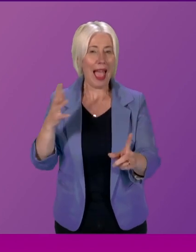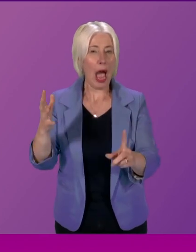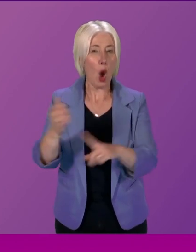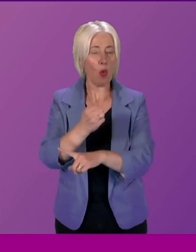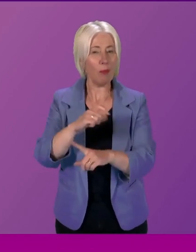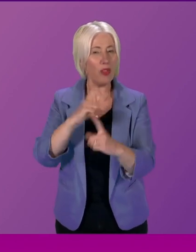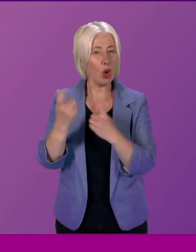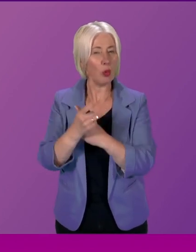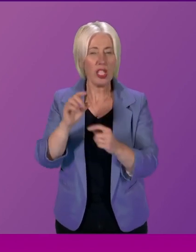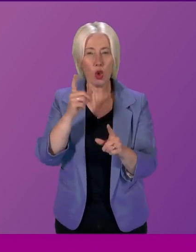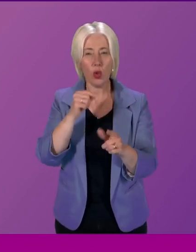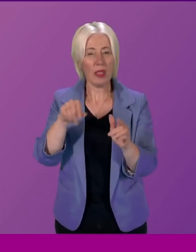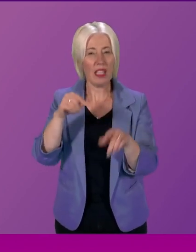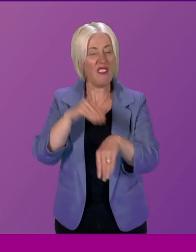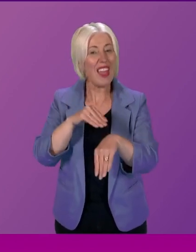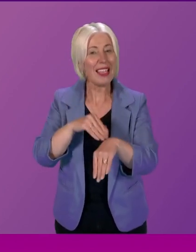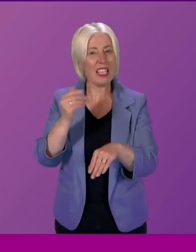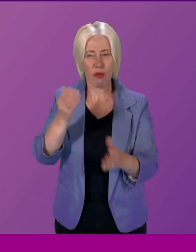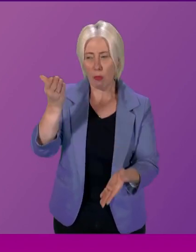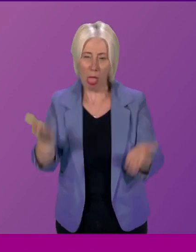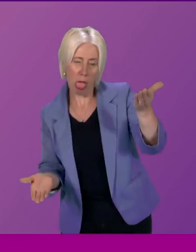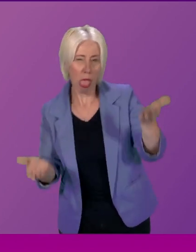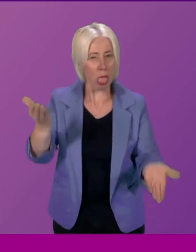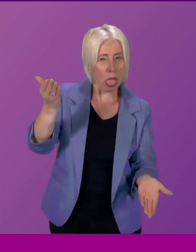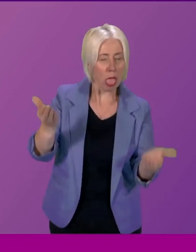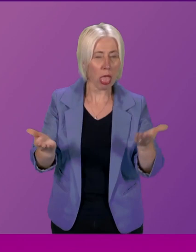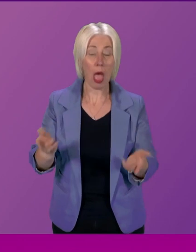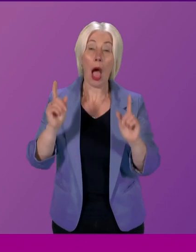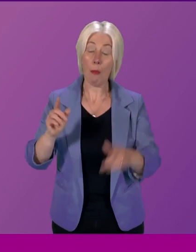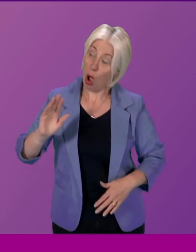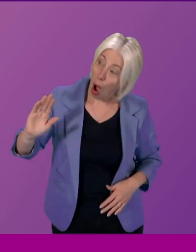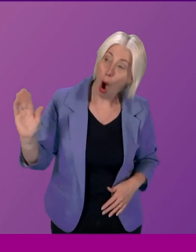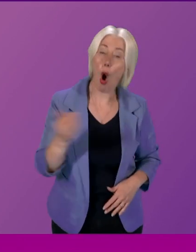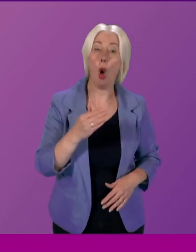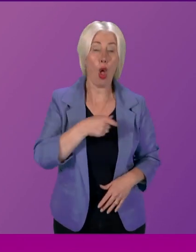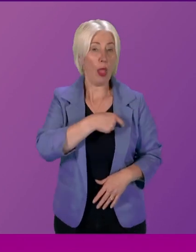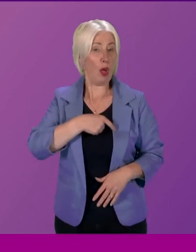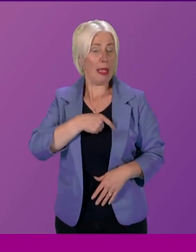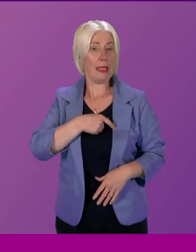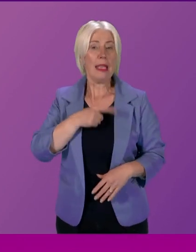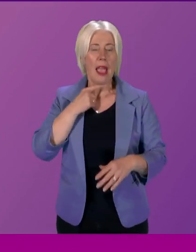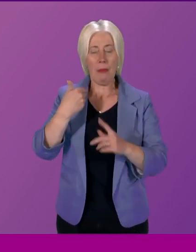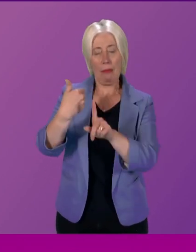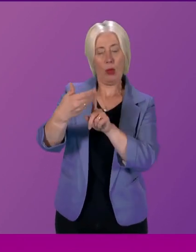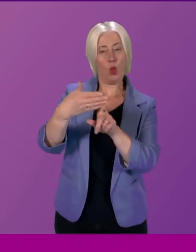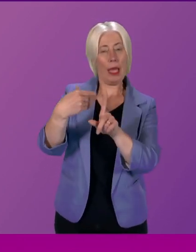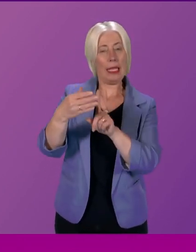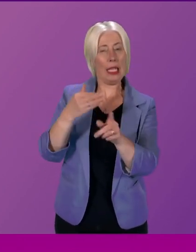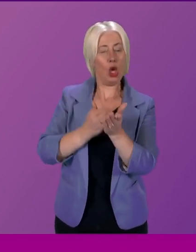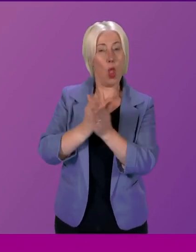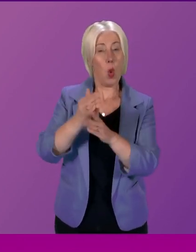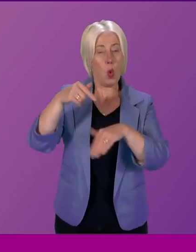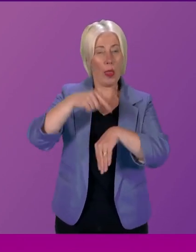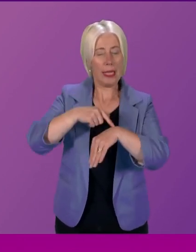communities? And so we went through a journey. But it's fair to say I think all of the committee became persuaded over the course of our work